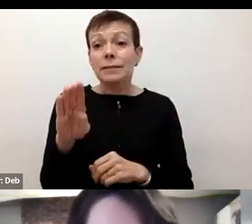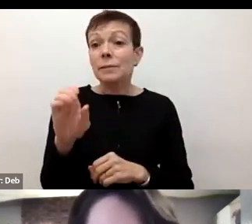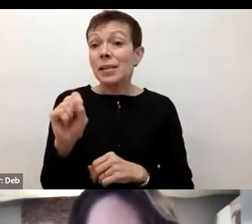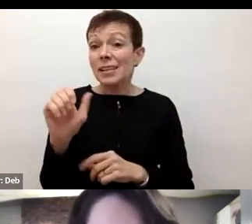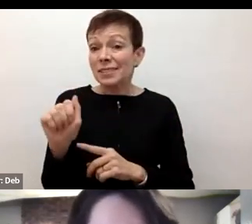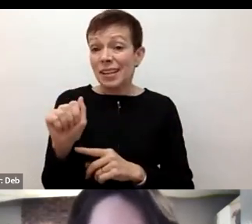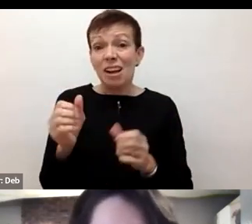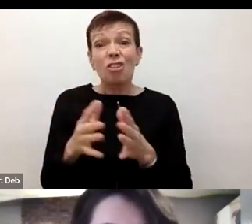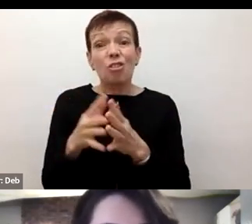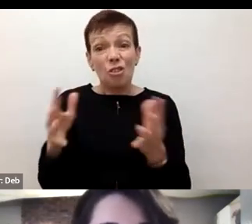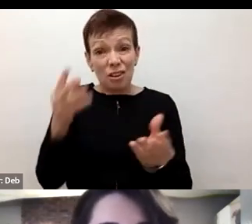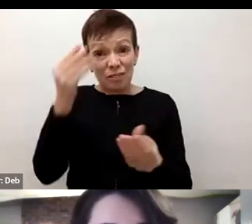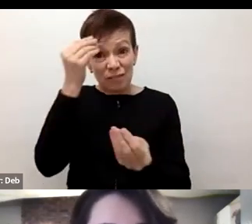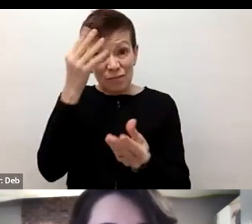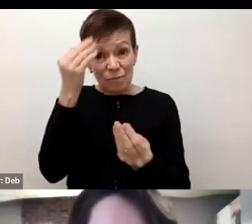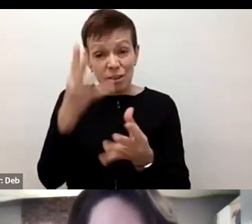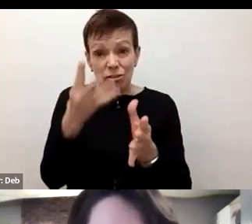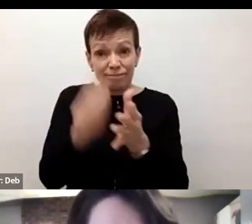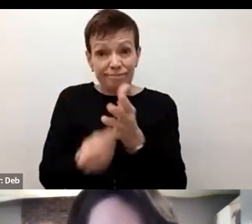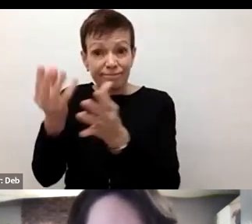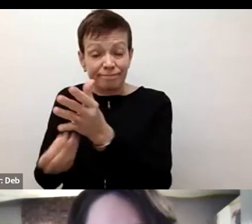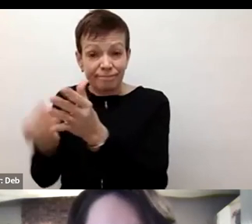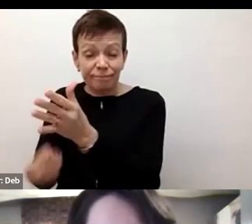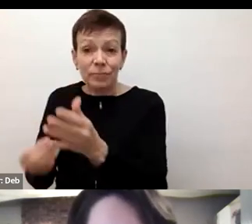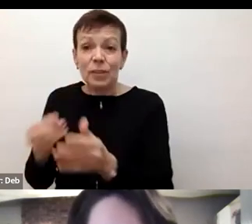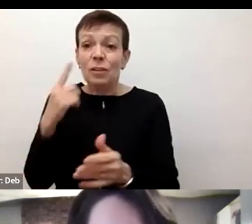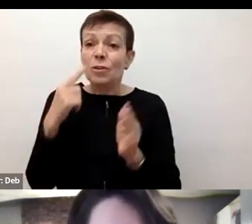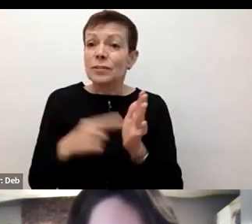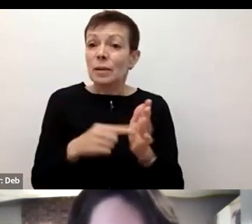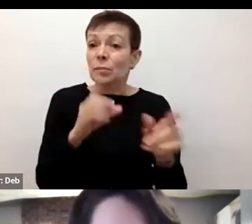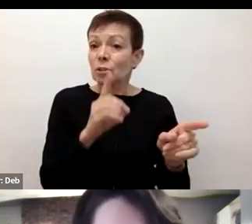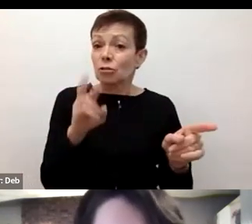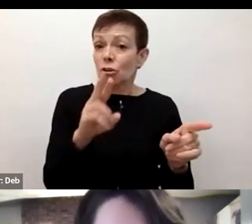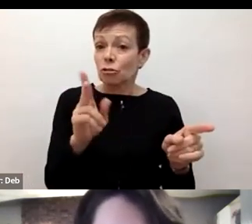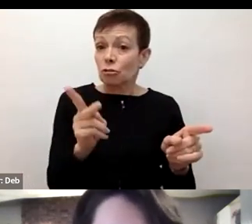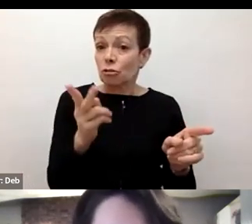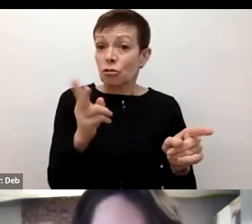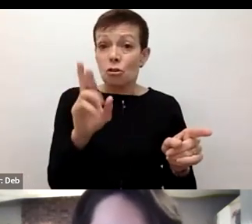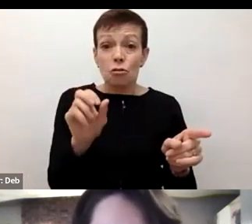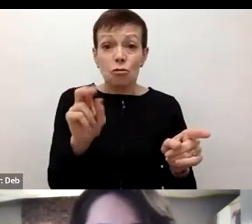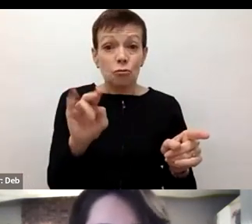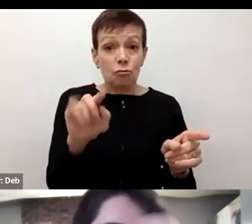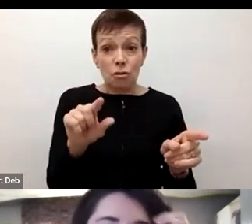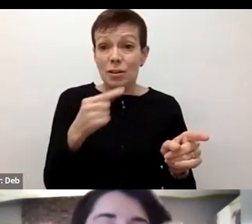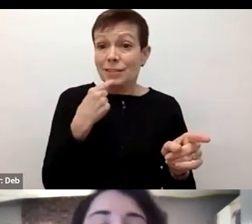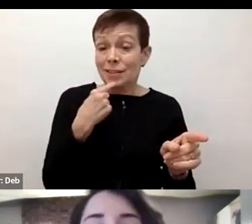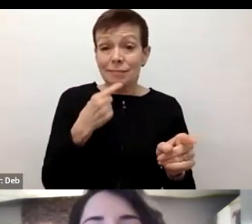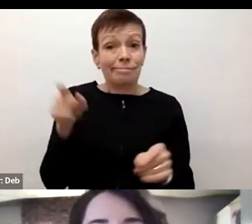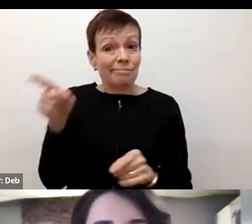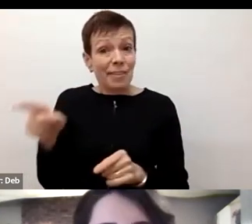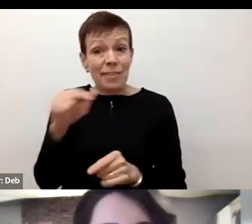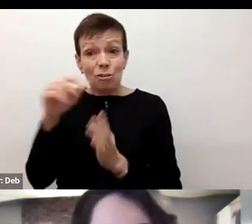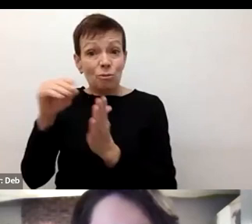Chronic highlighted that CBSA does not collect data, for example, about how many children are separated from their parents and that